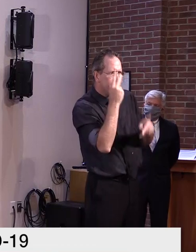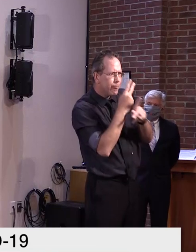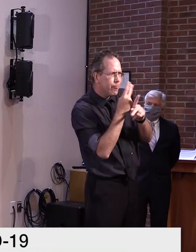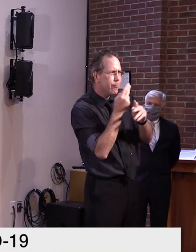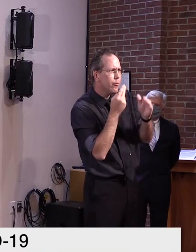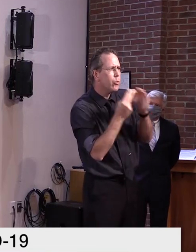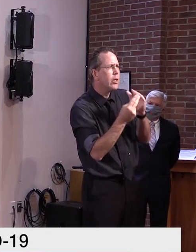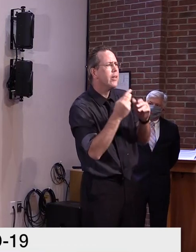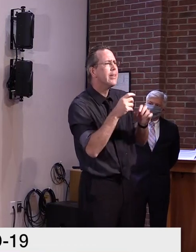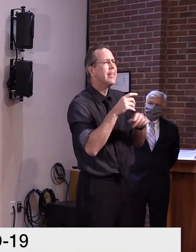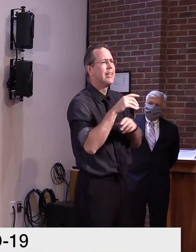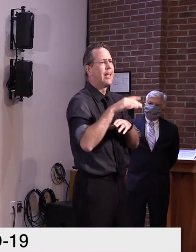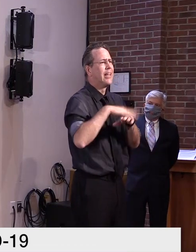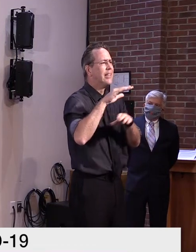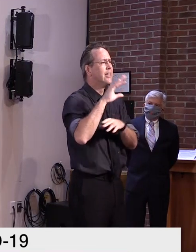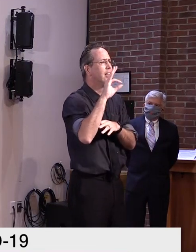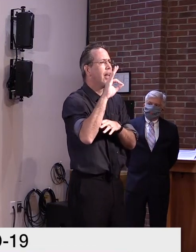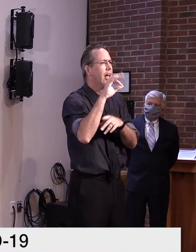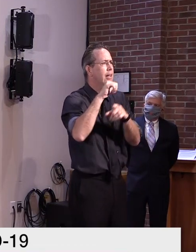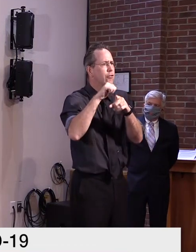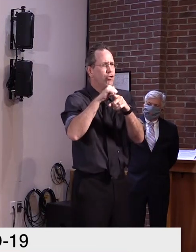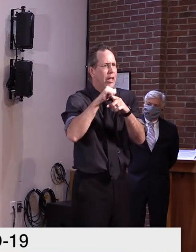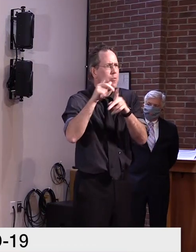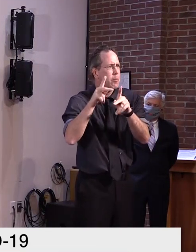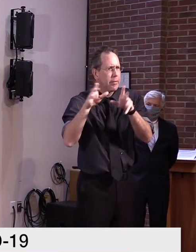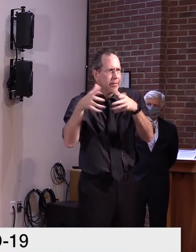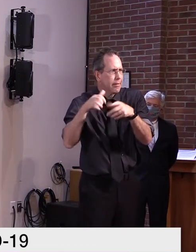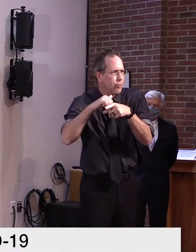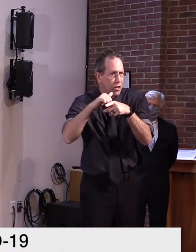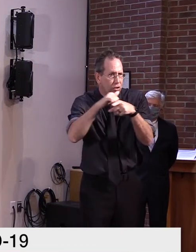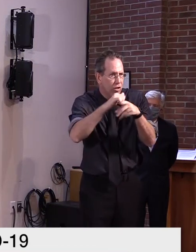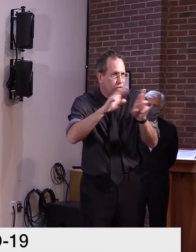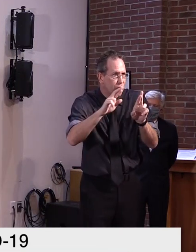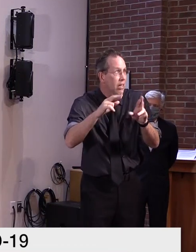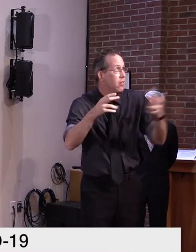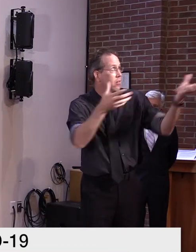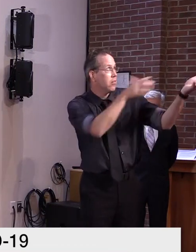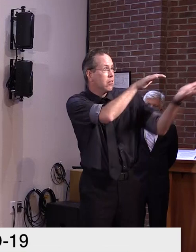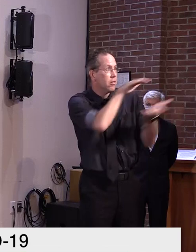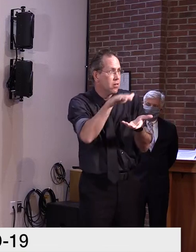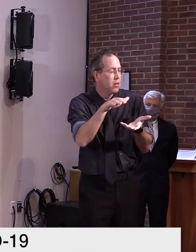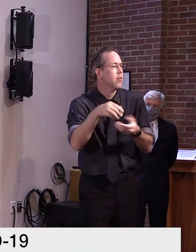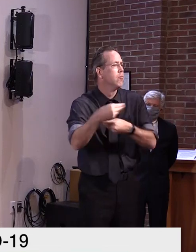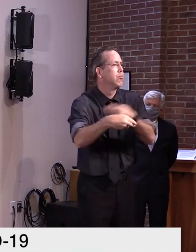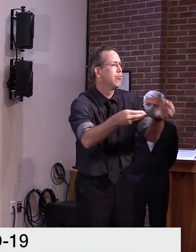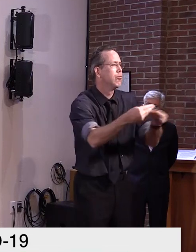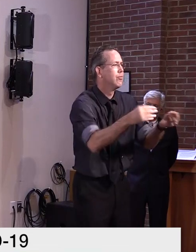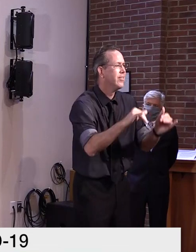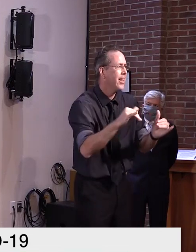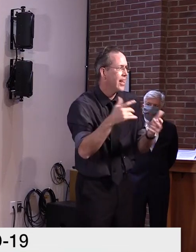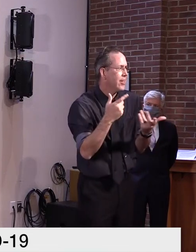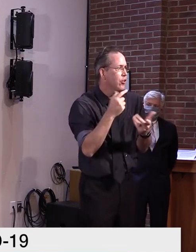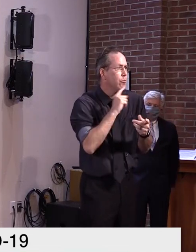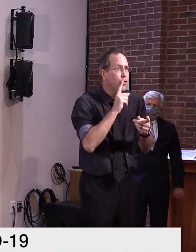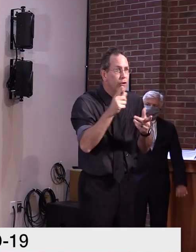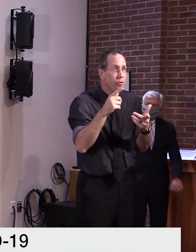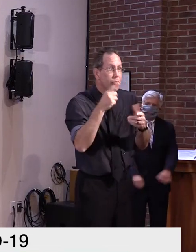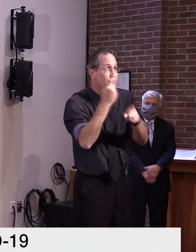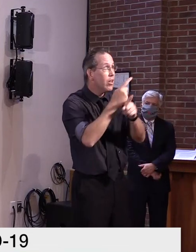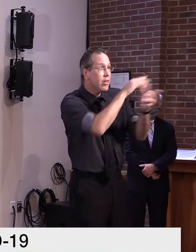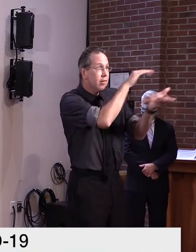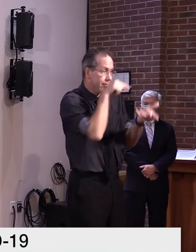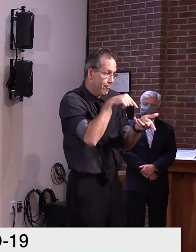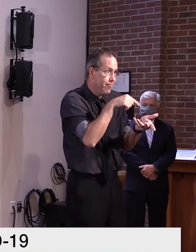vaccines. How many of those will be successful? How will the right ones be chosen? Um, how will